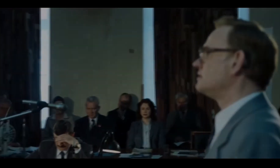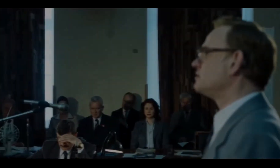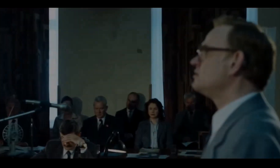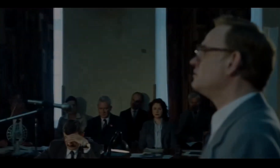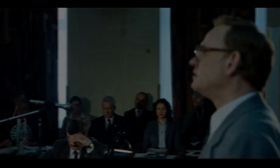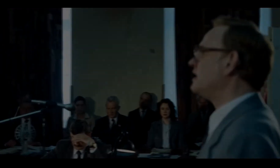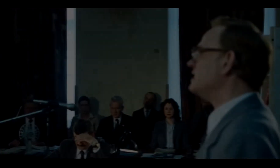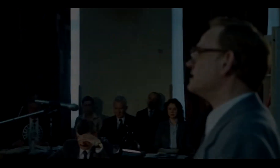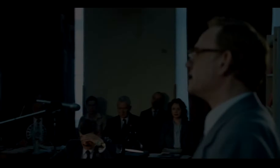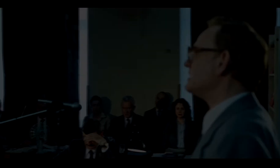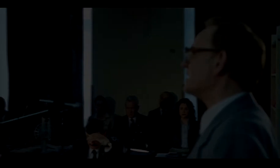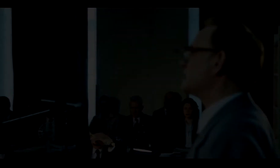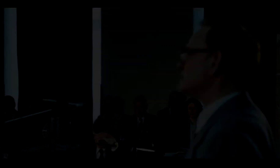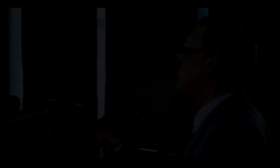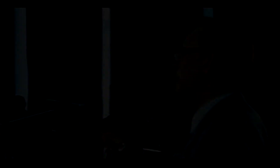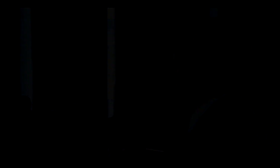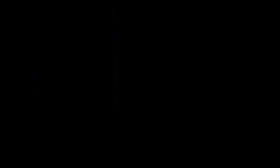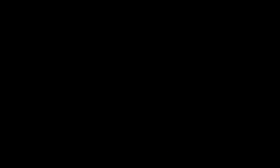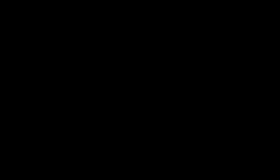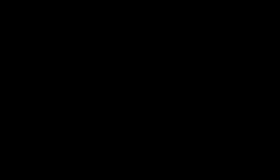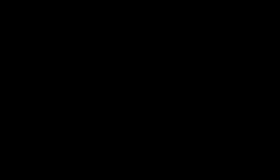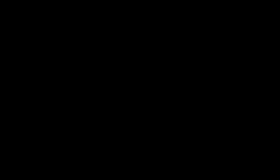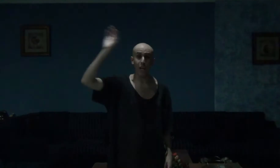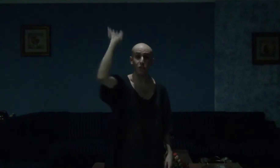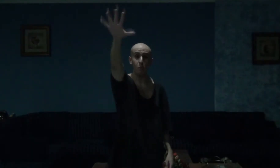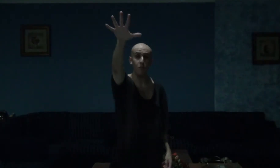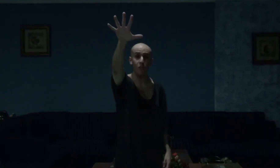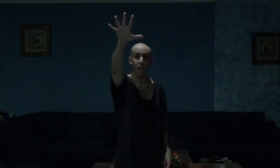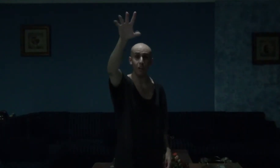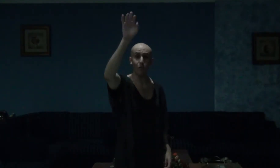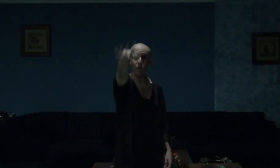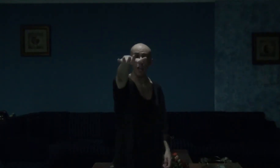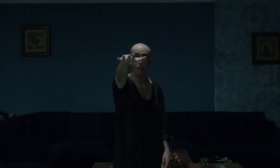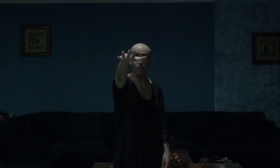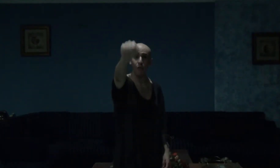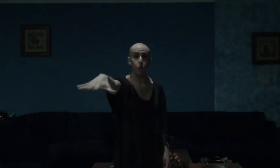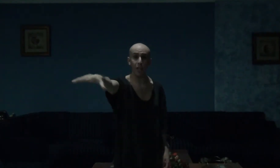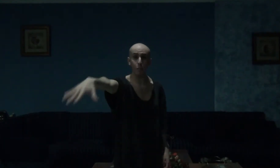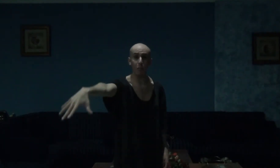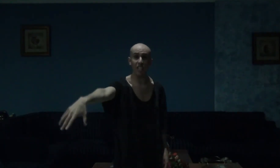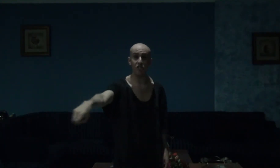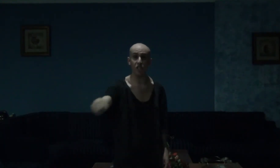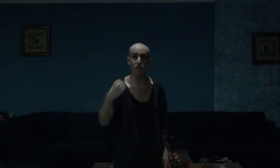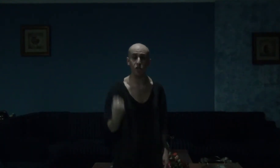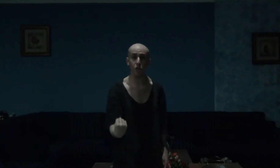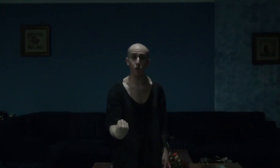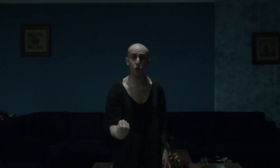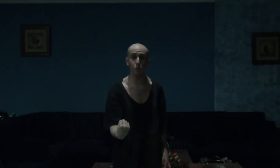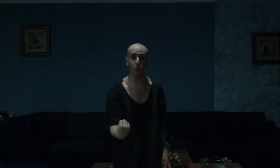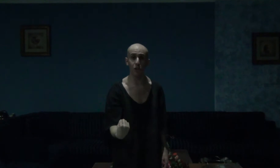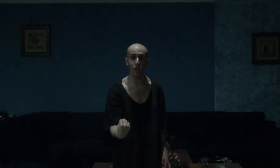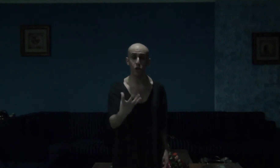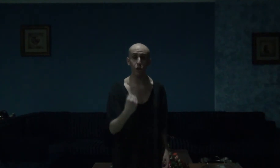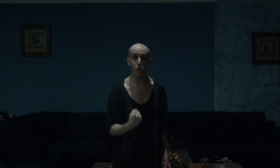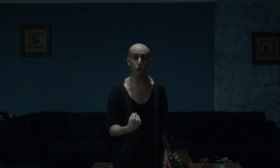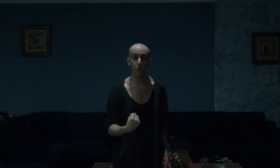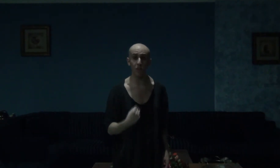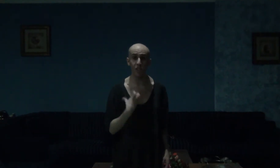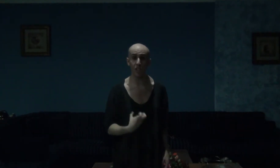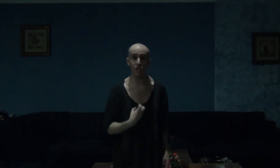Sooner or later that debt is paid. At number five, have Craig Mason's Chernobyl. Chernobyl tells